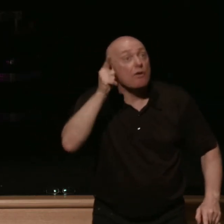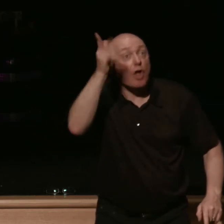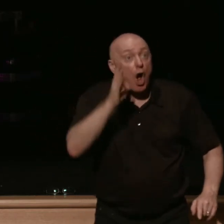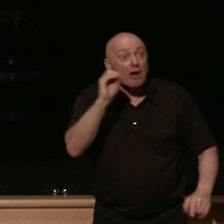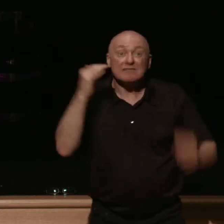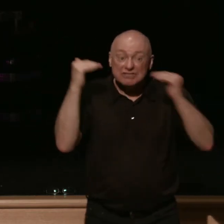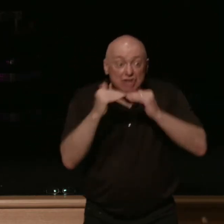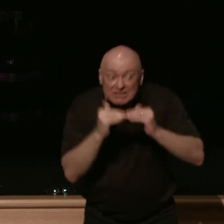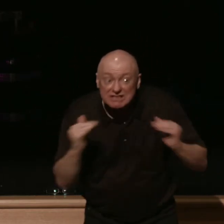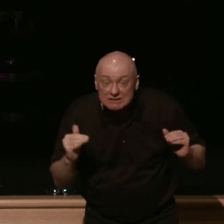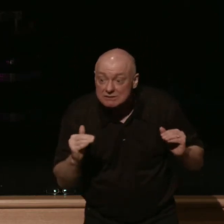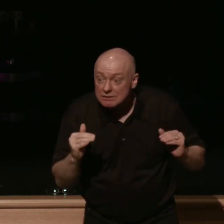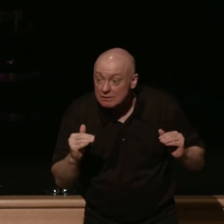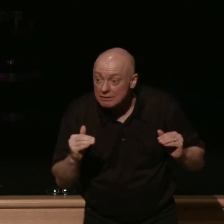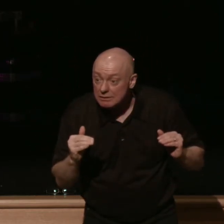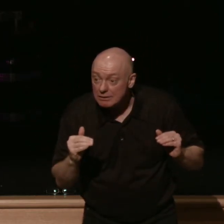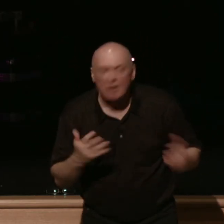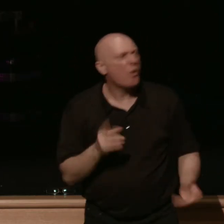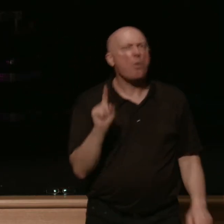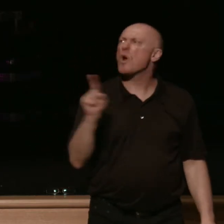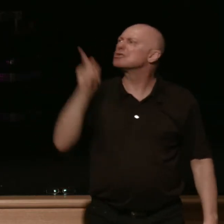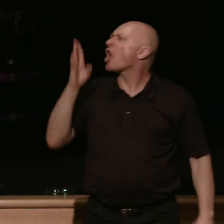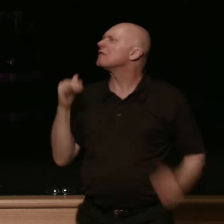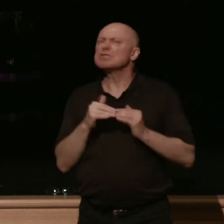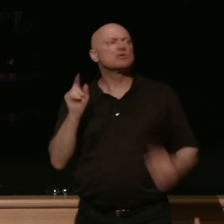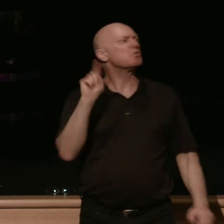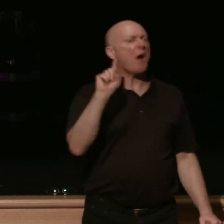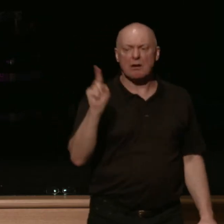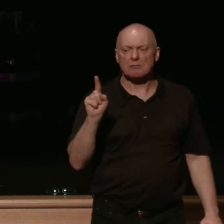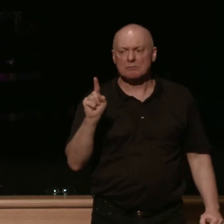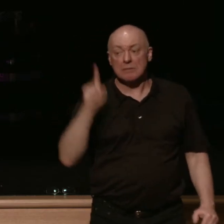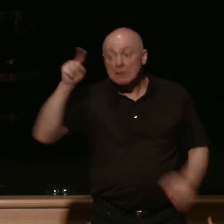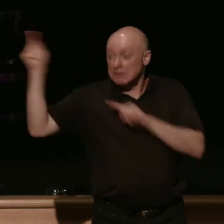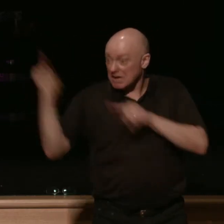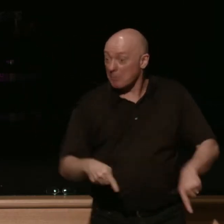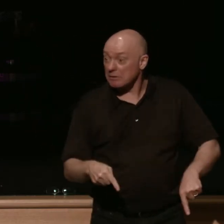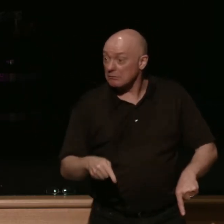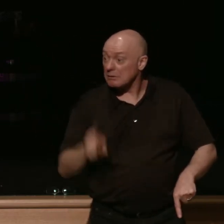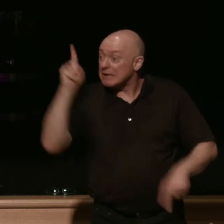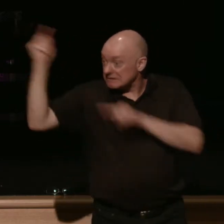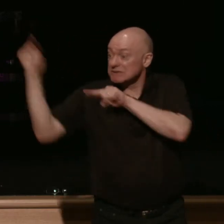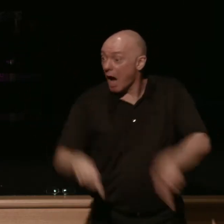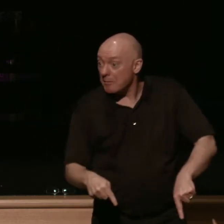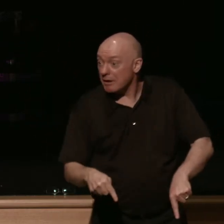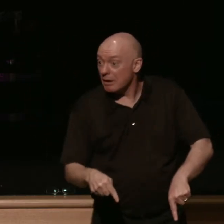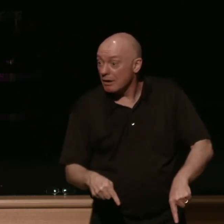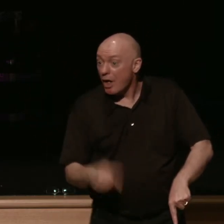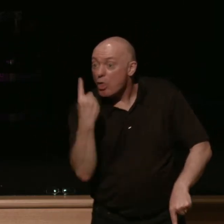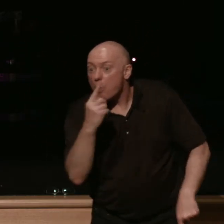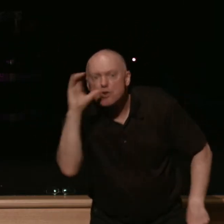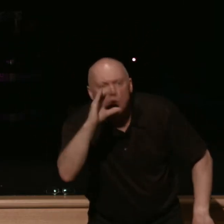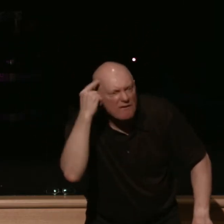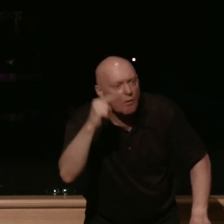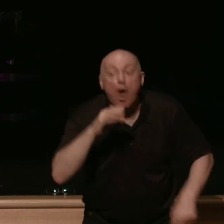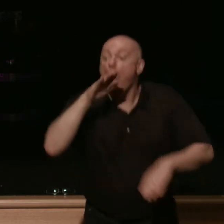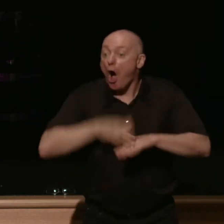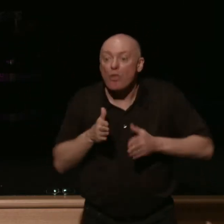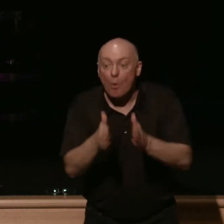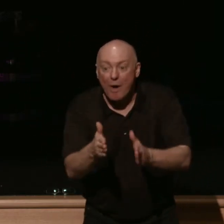you're asking if he's around right well he's coming too the one you're looking for he's on his way did you see the messengers in the